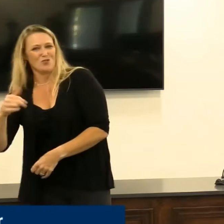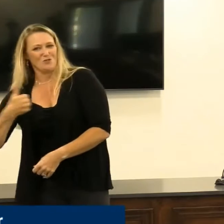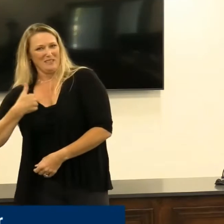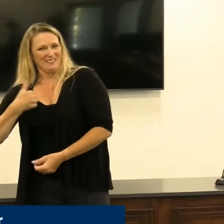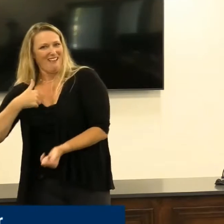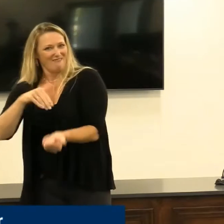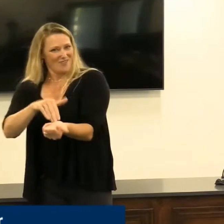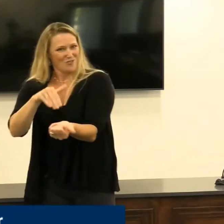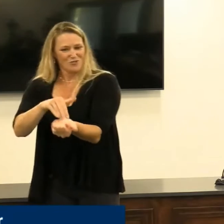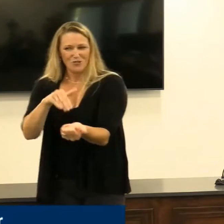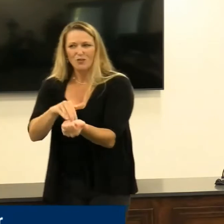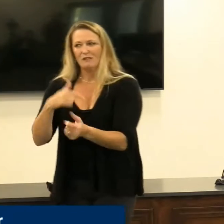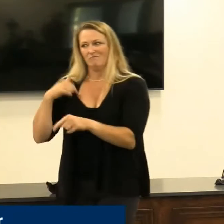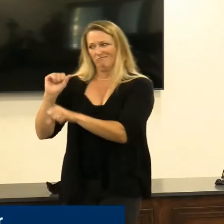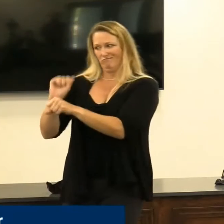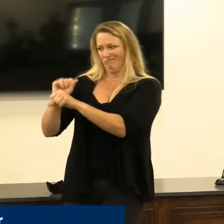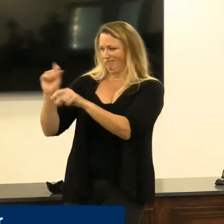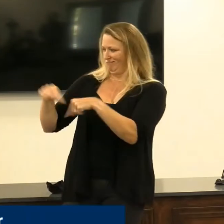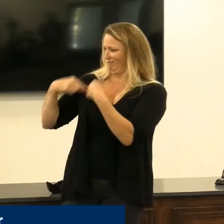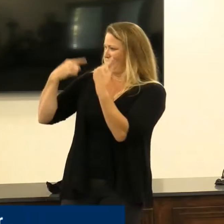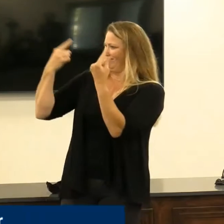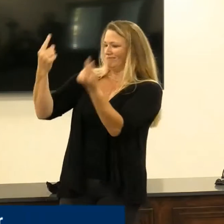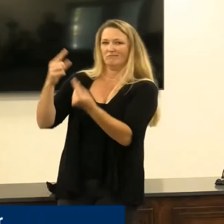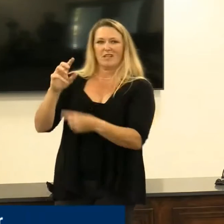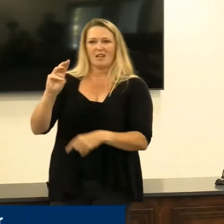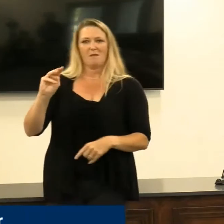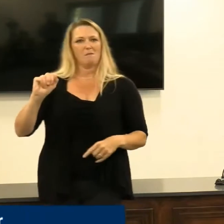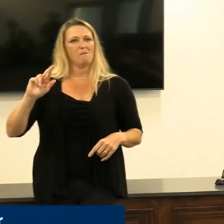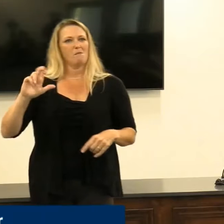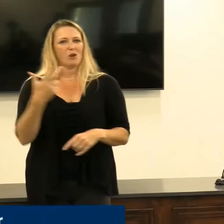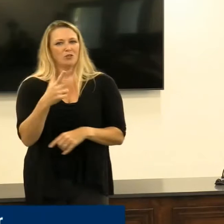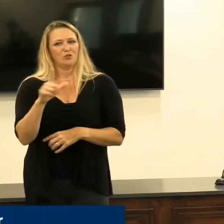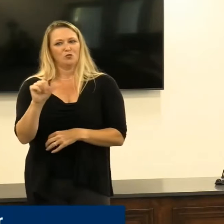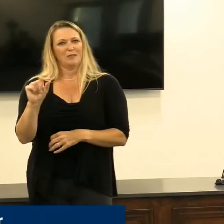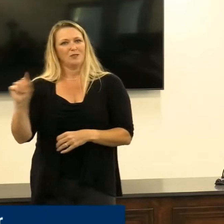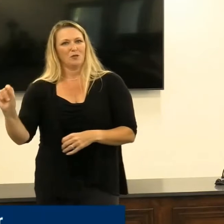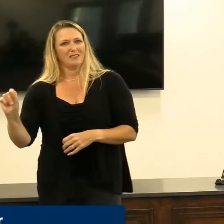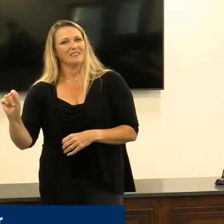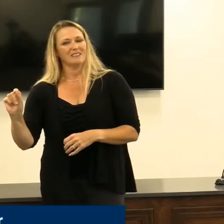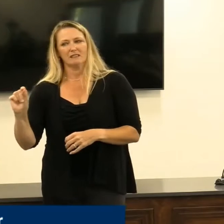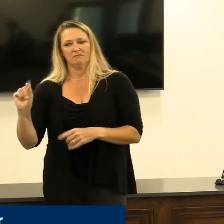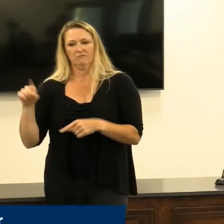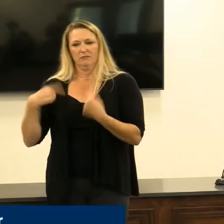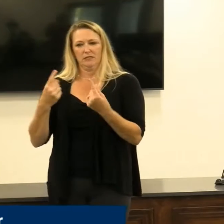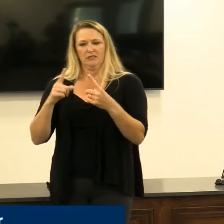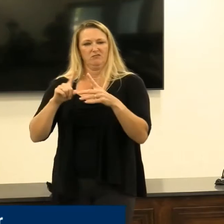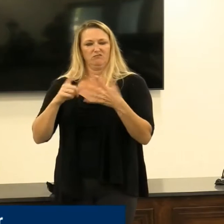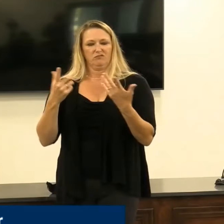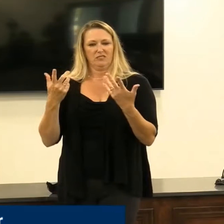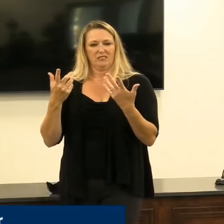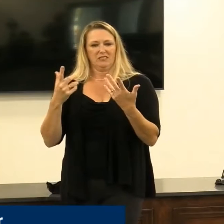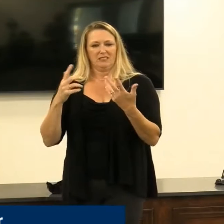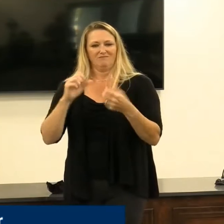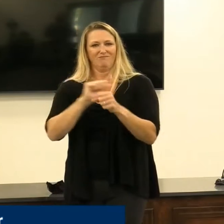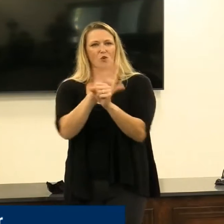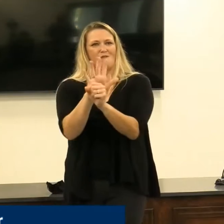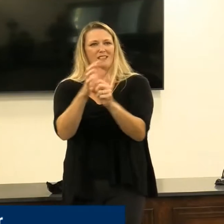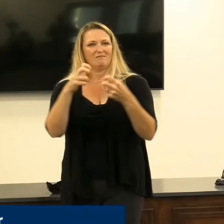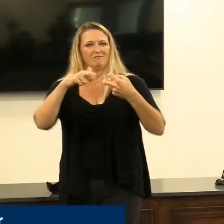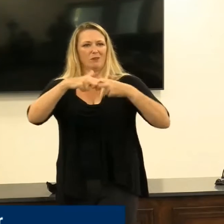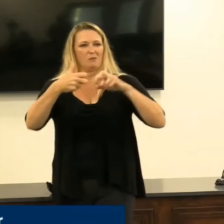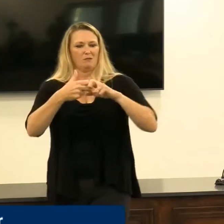here since March of 2020 when this problem was